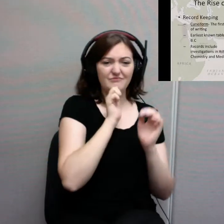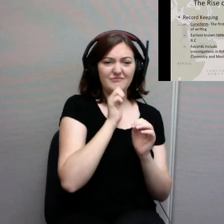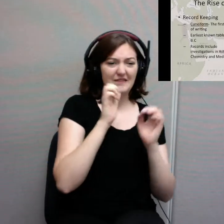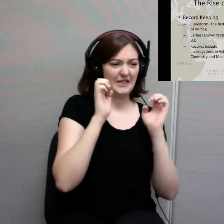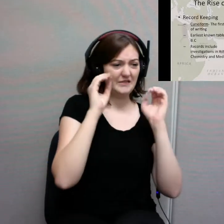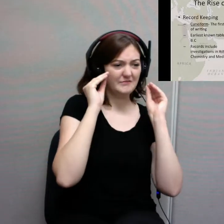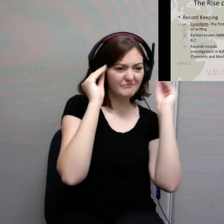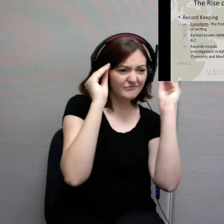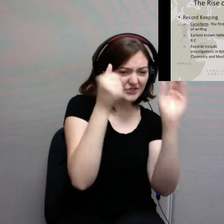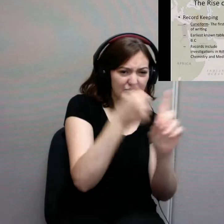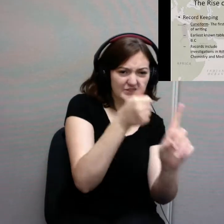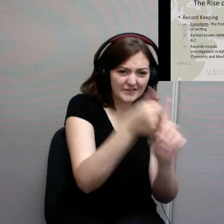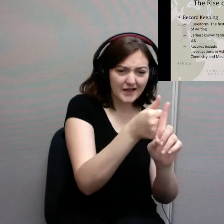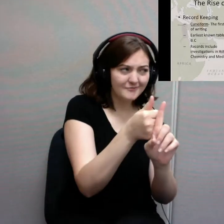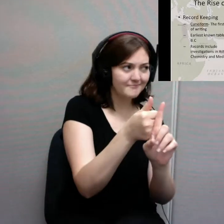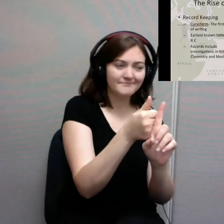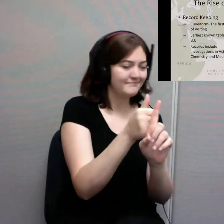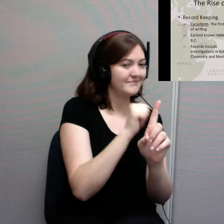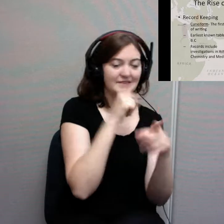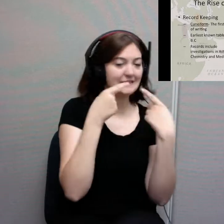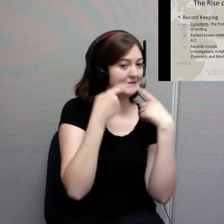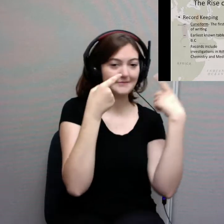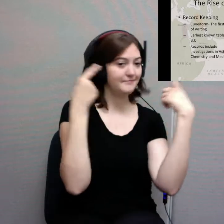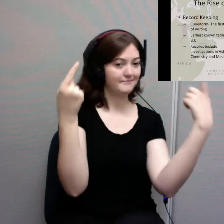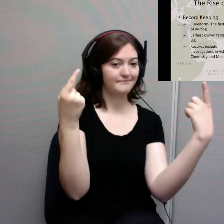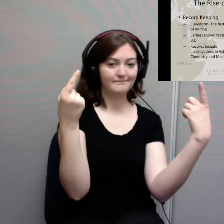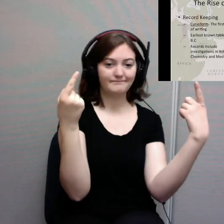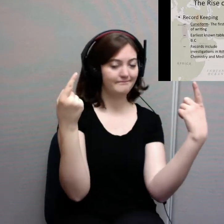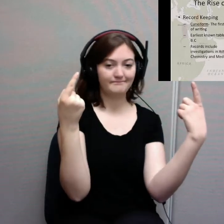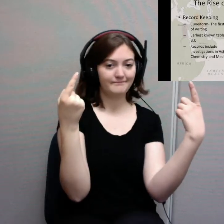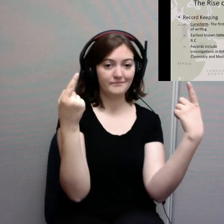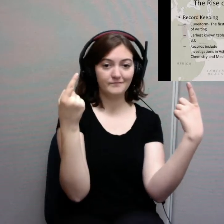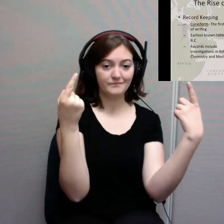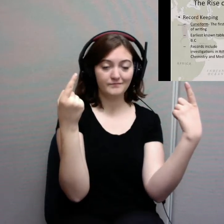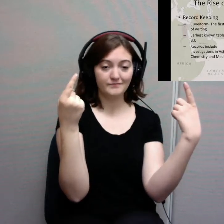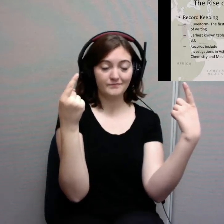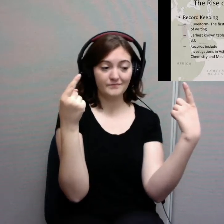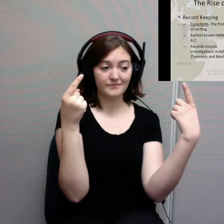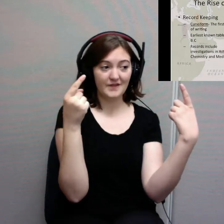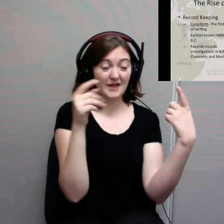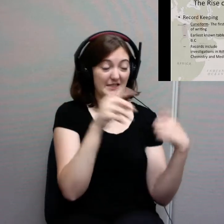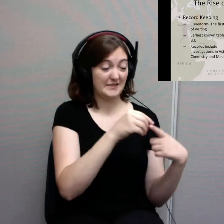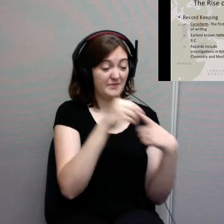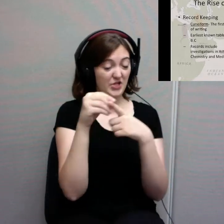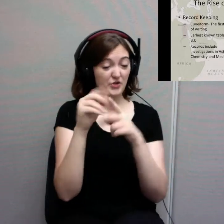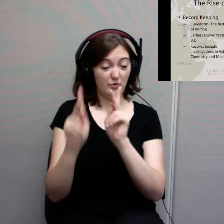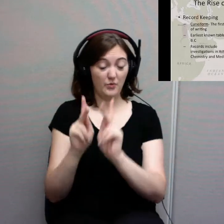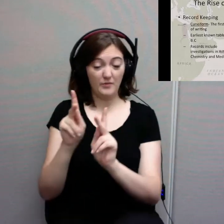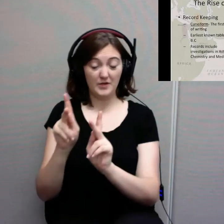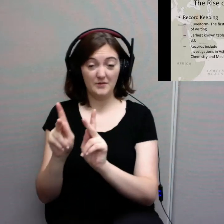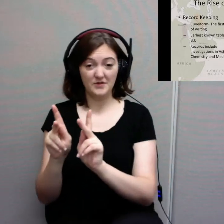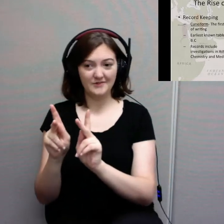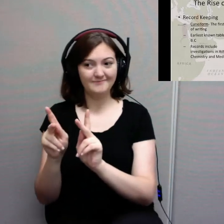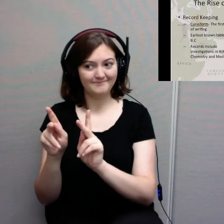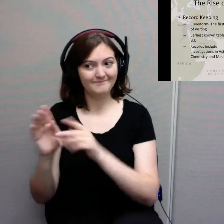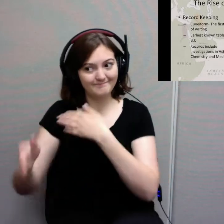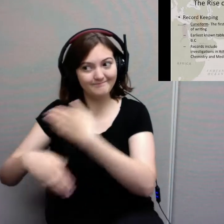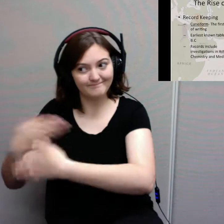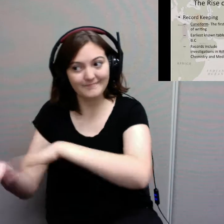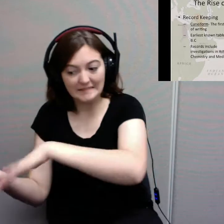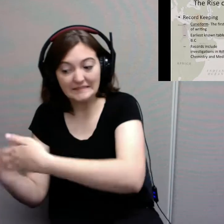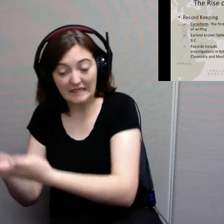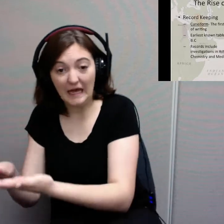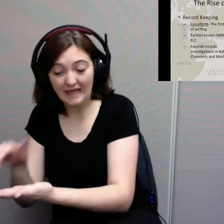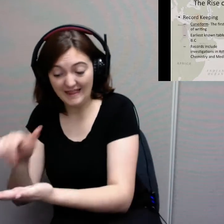a civilization because the specialized masters will eventually go and die, and that knowledge needs to be passed on, and not just passed on,